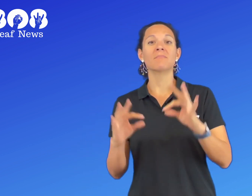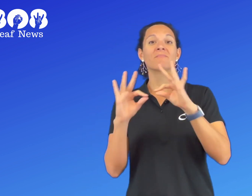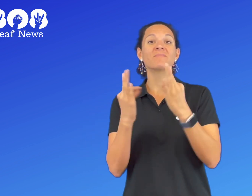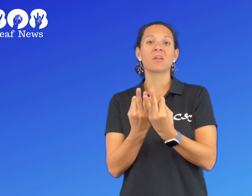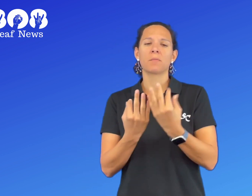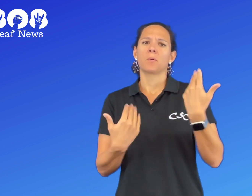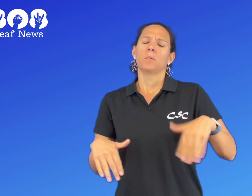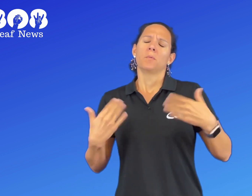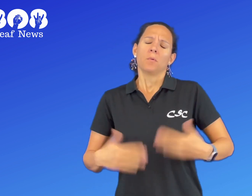is grieving.